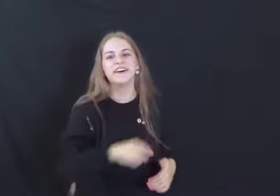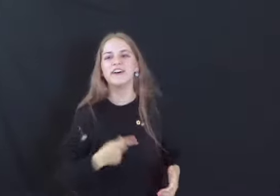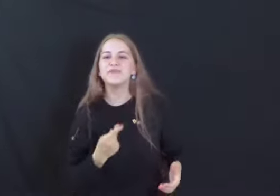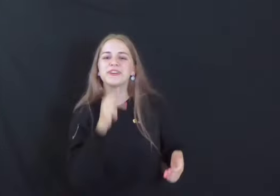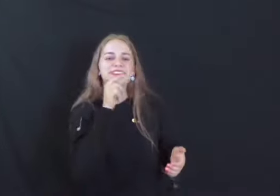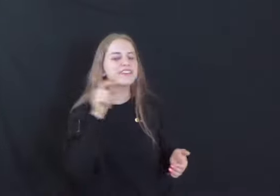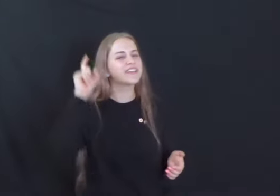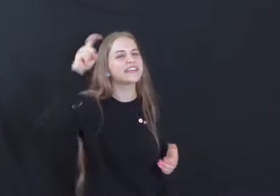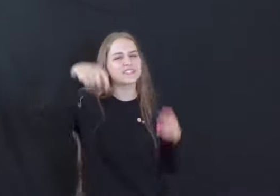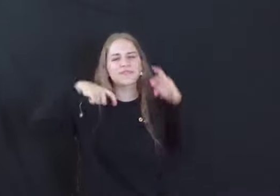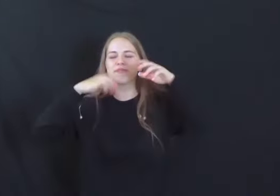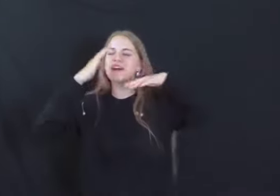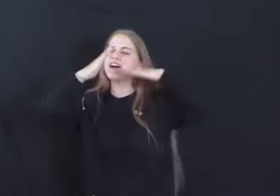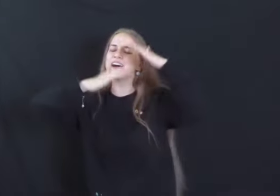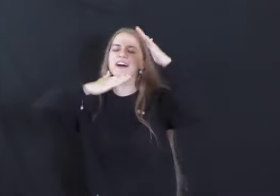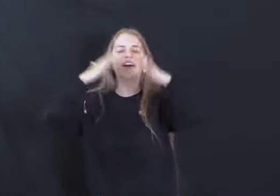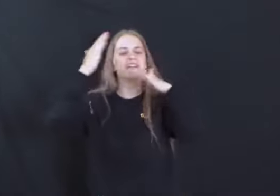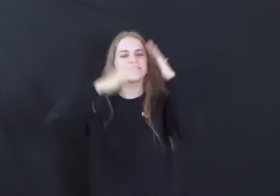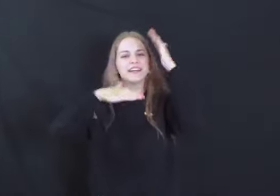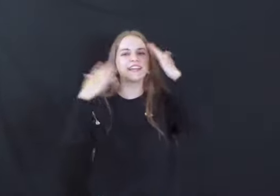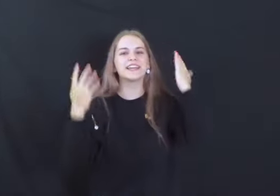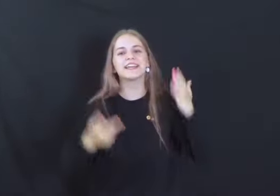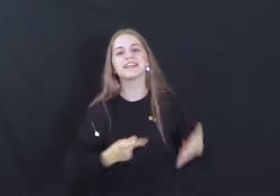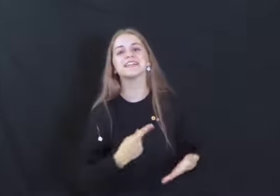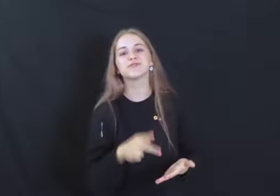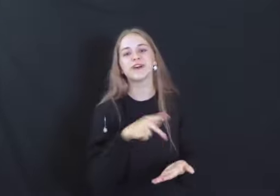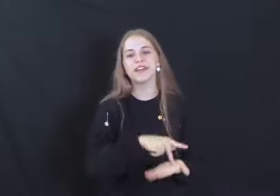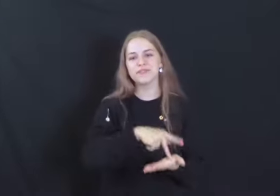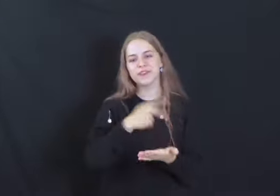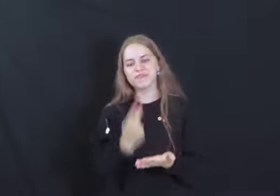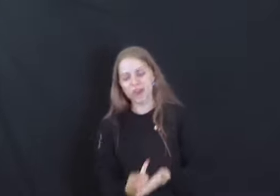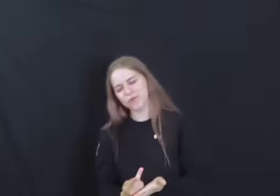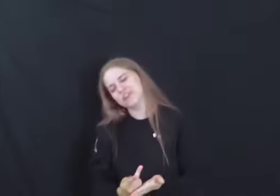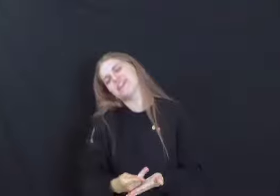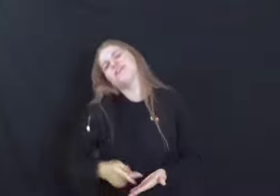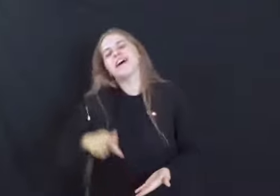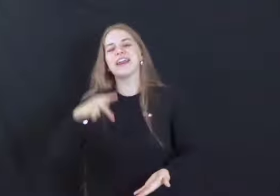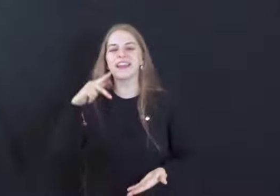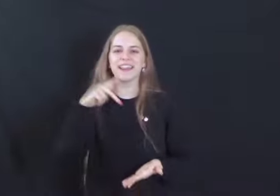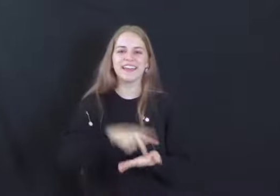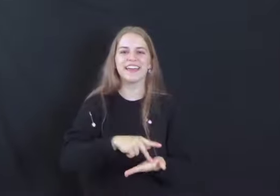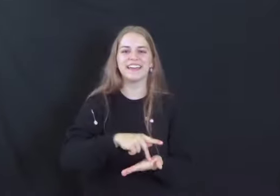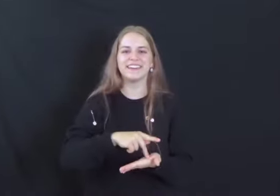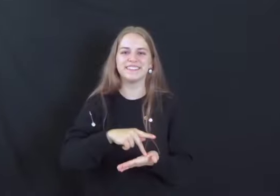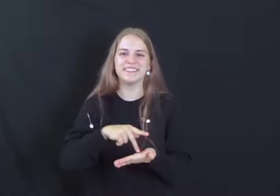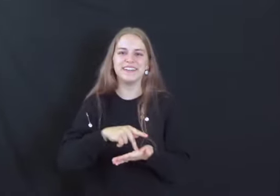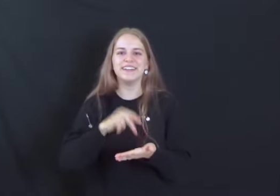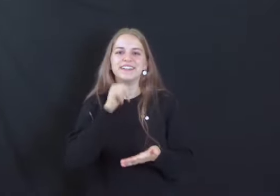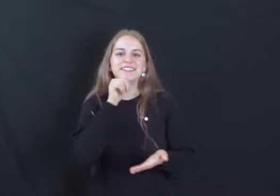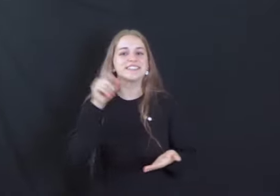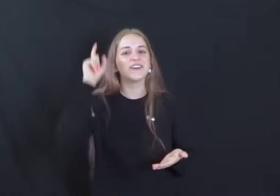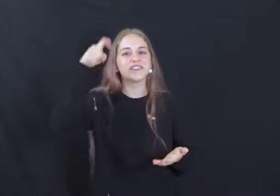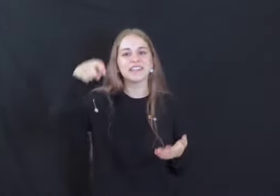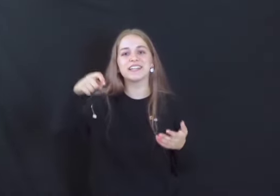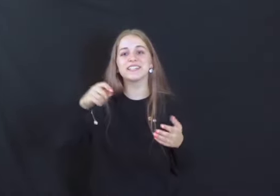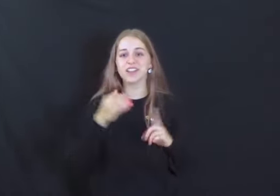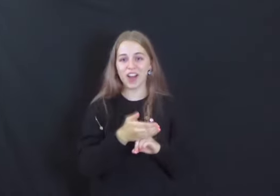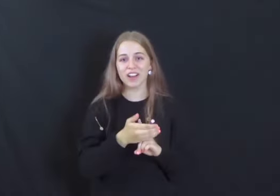We don't need to worry Cause where we go, we gon' hide now Don't look back,